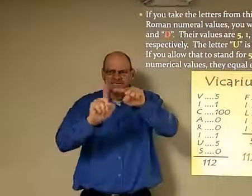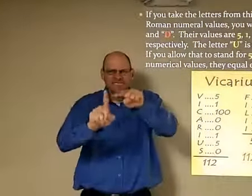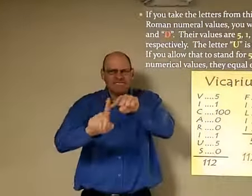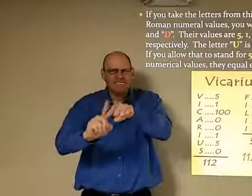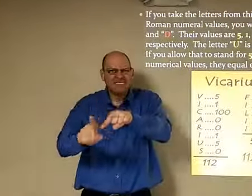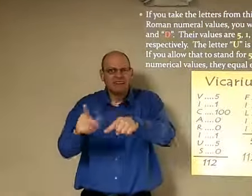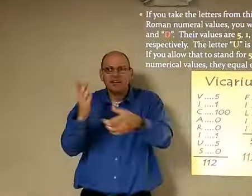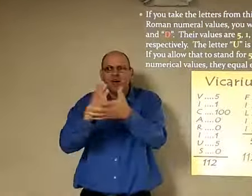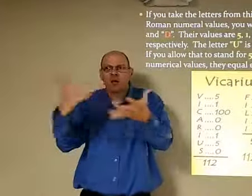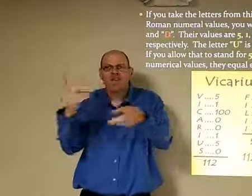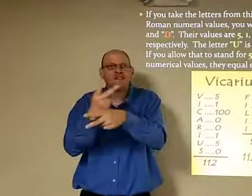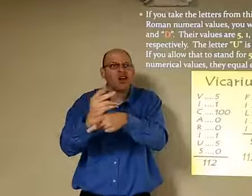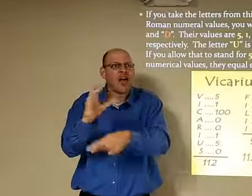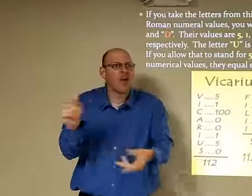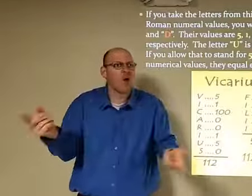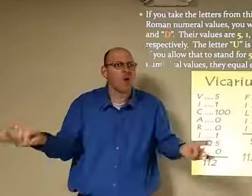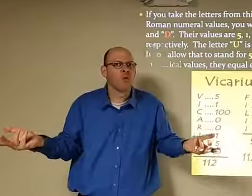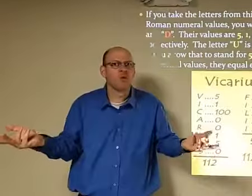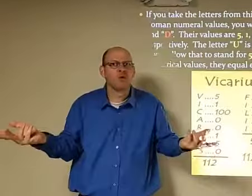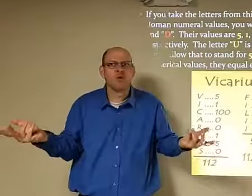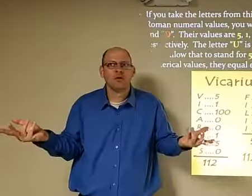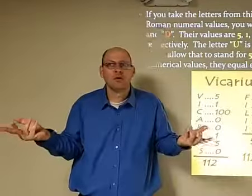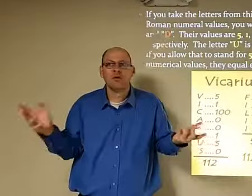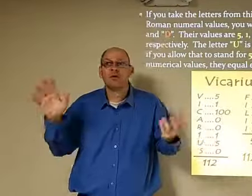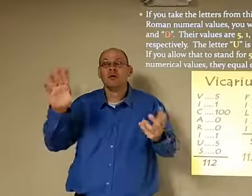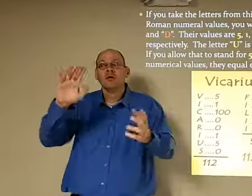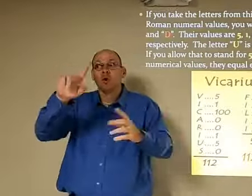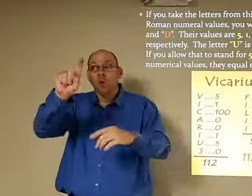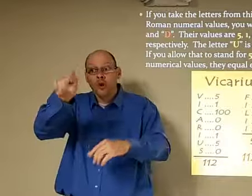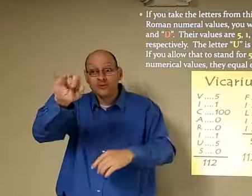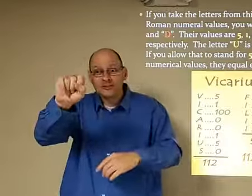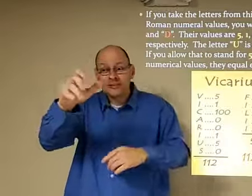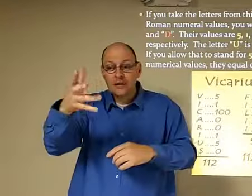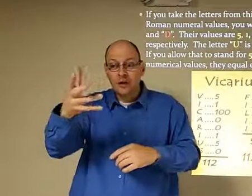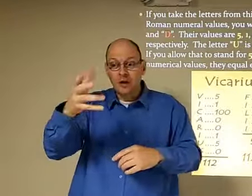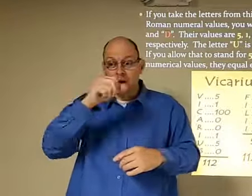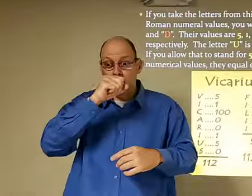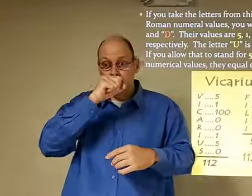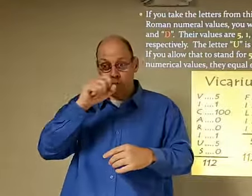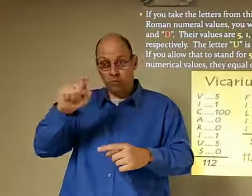666 from the shape of a snake somebody figured it out I don't know